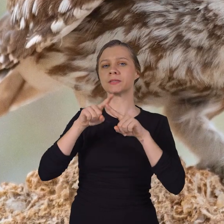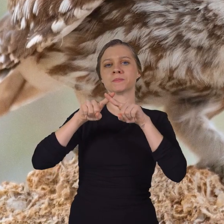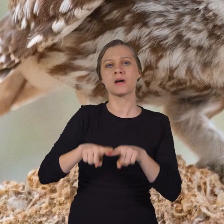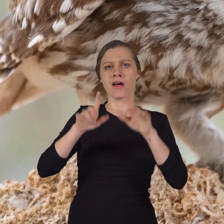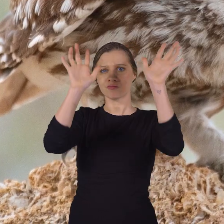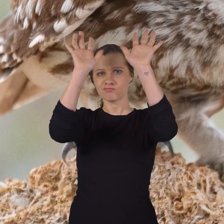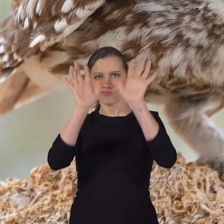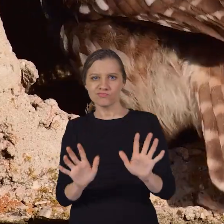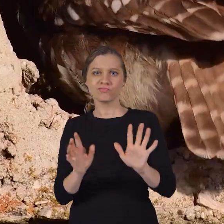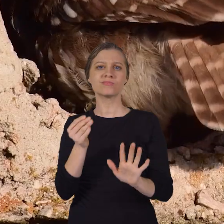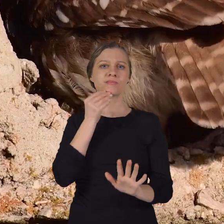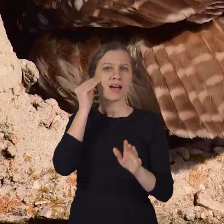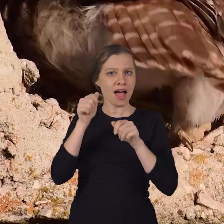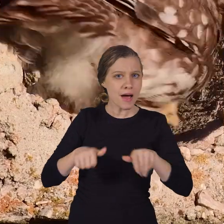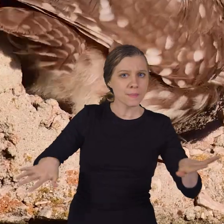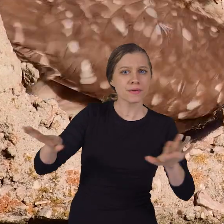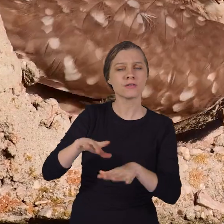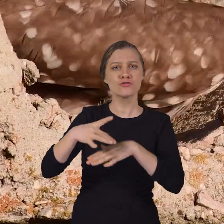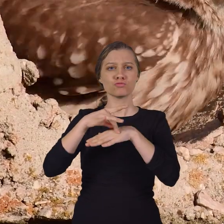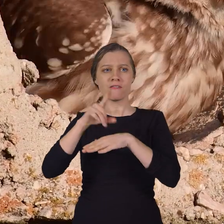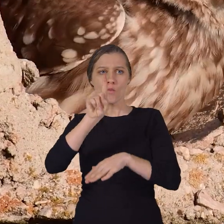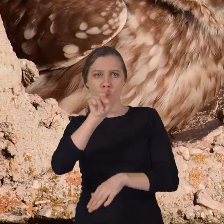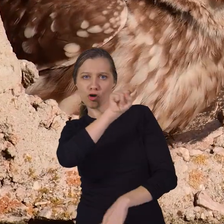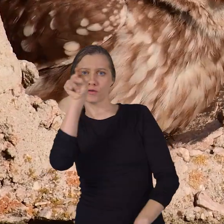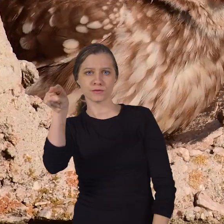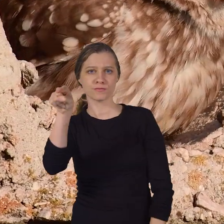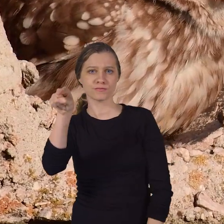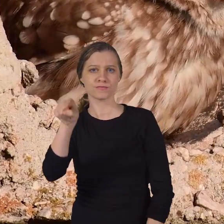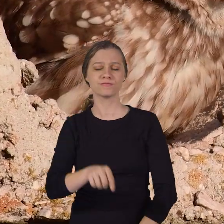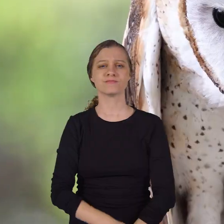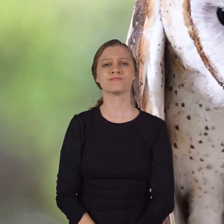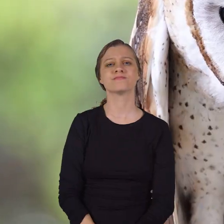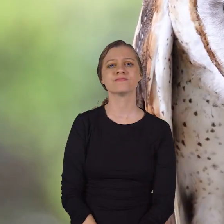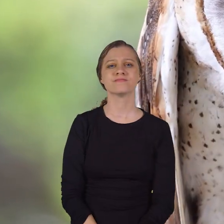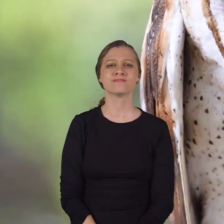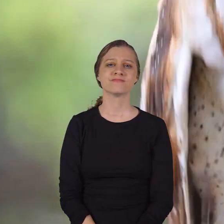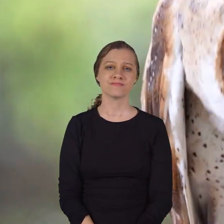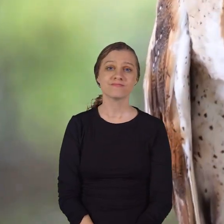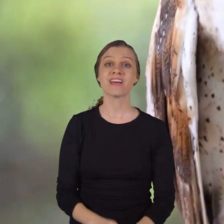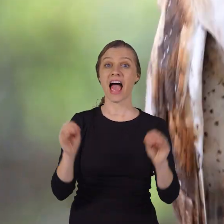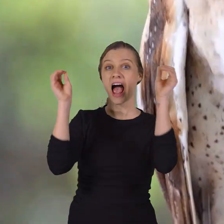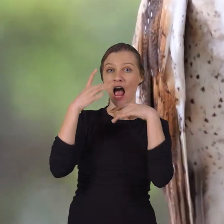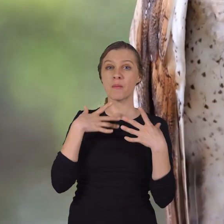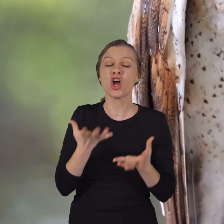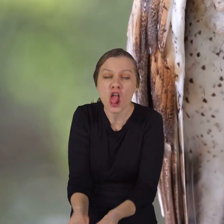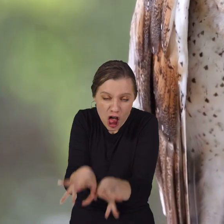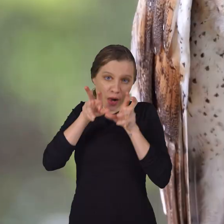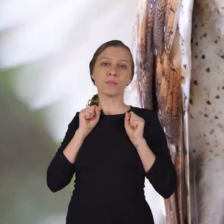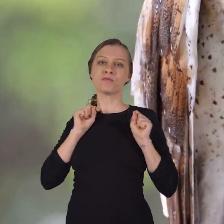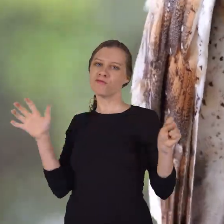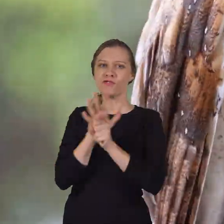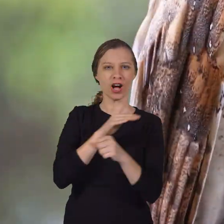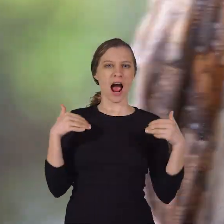climate of the habitat and its geographic location. Most owls swallow their prey whole.